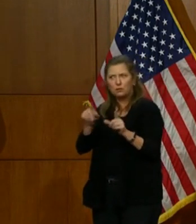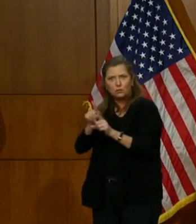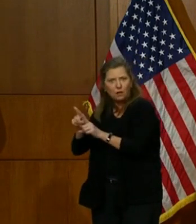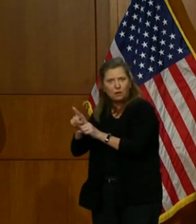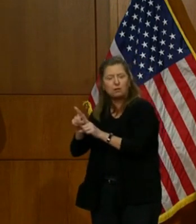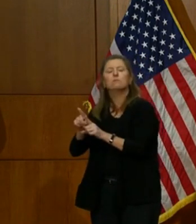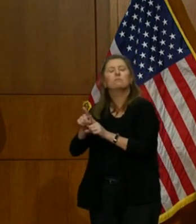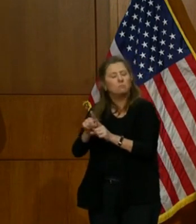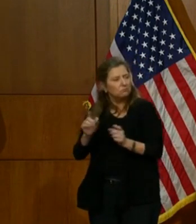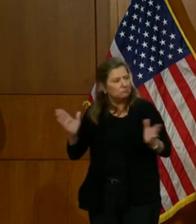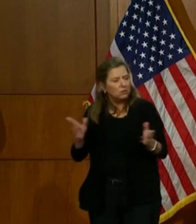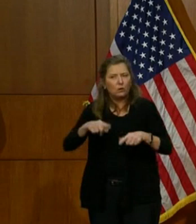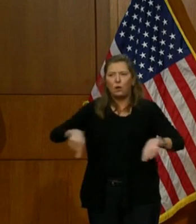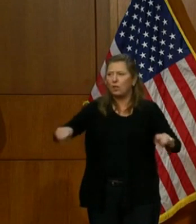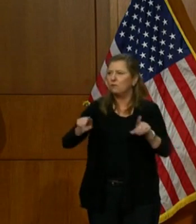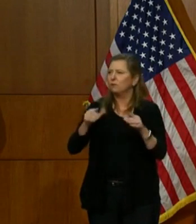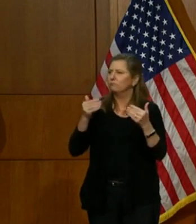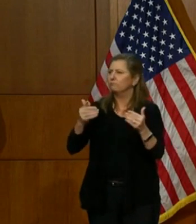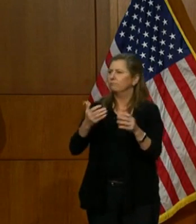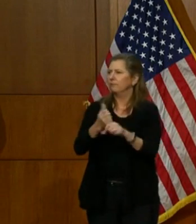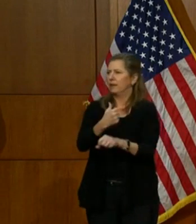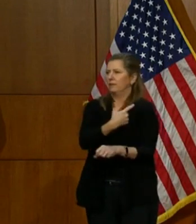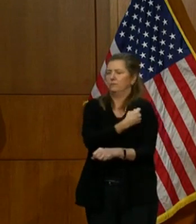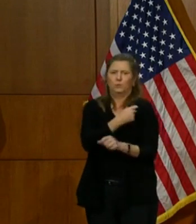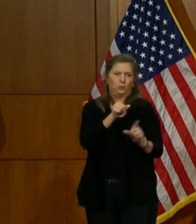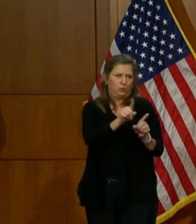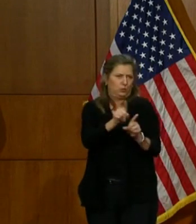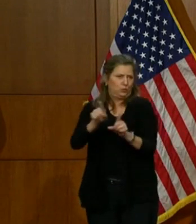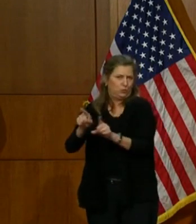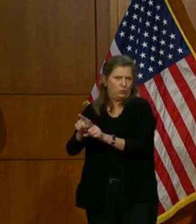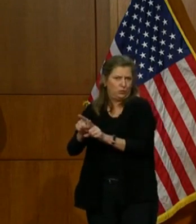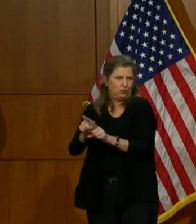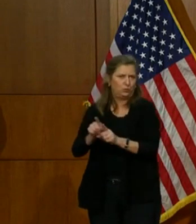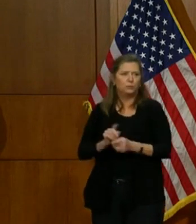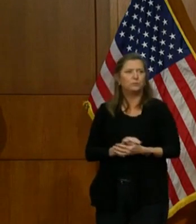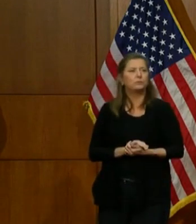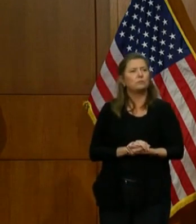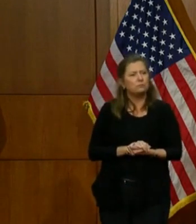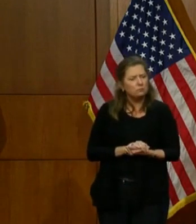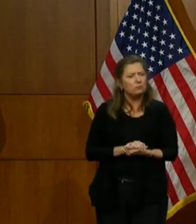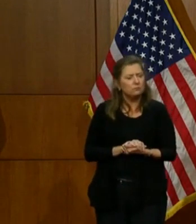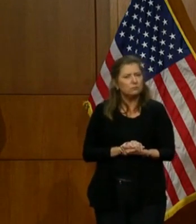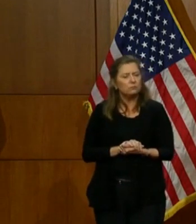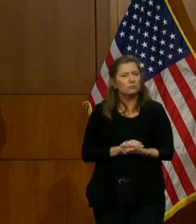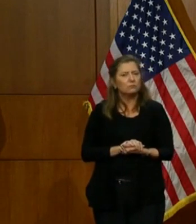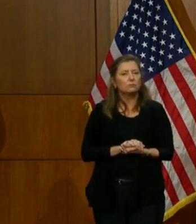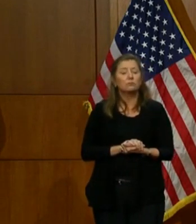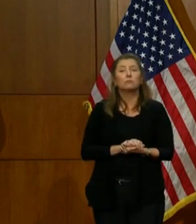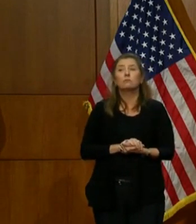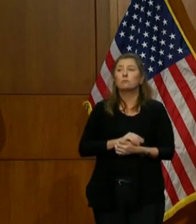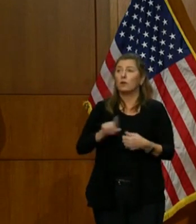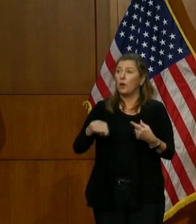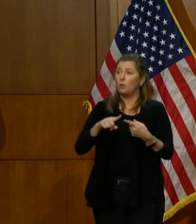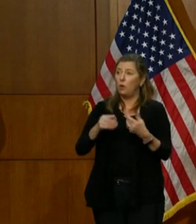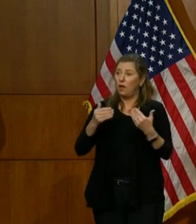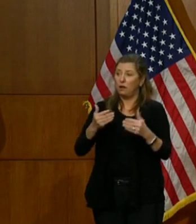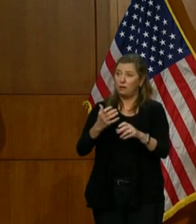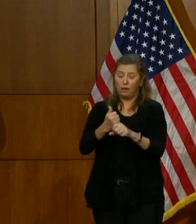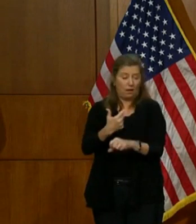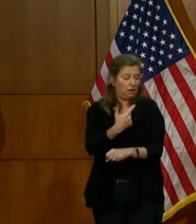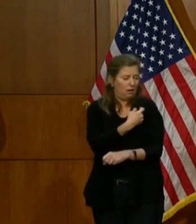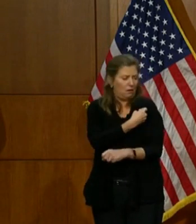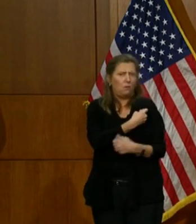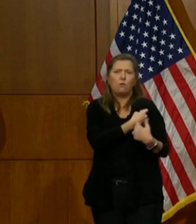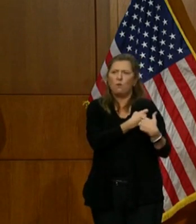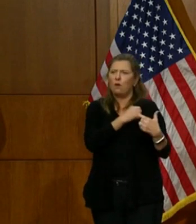would encourage all of you to take them as well. Taking a vaccine is the right thing